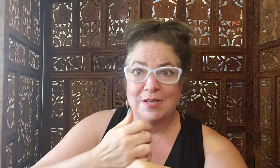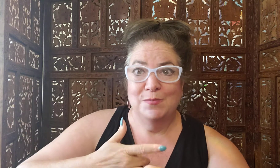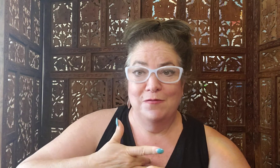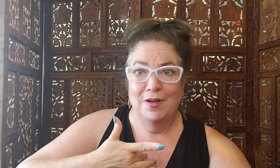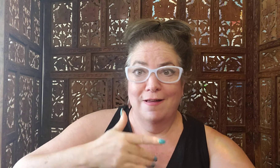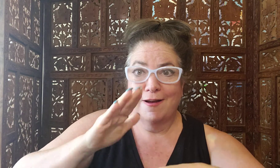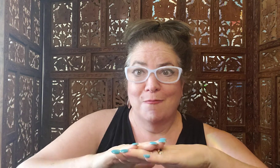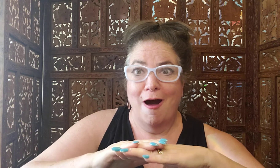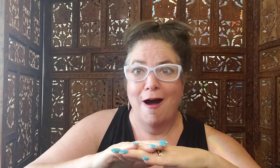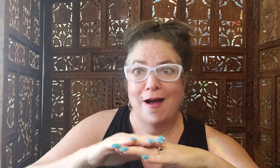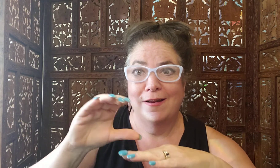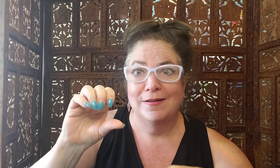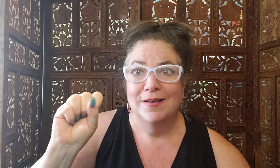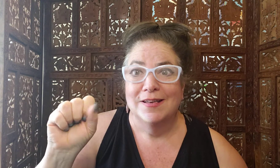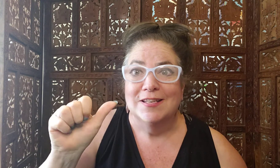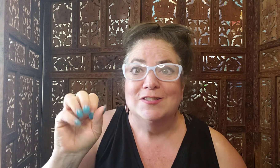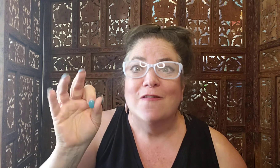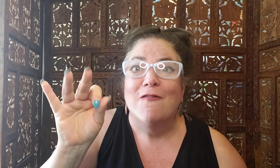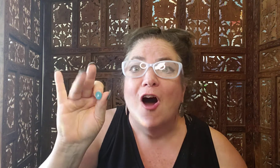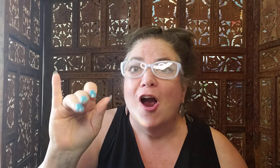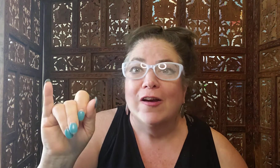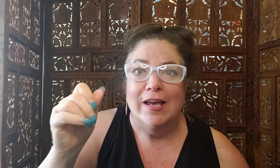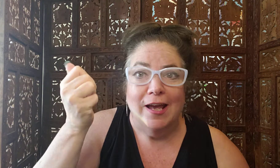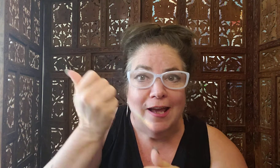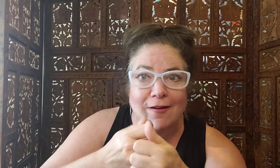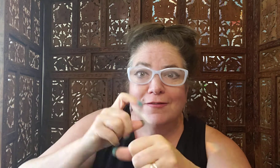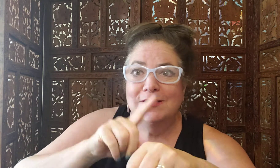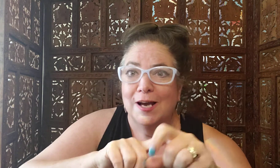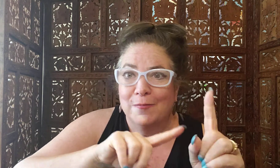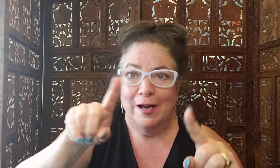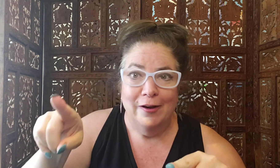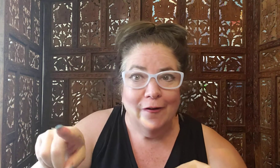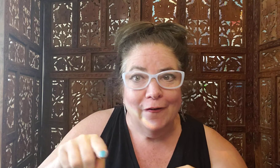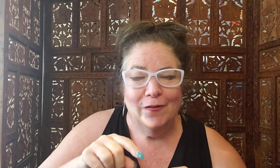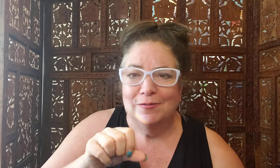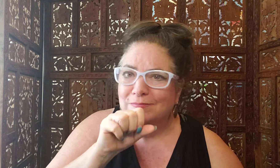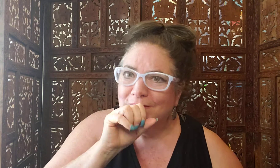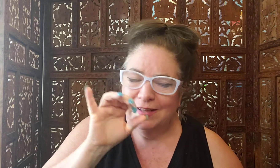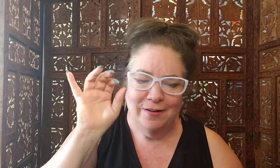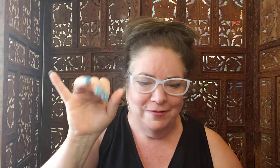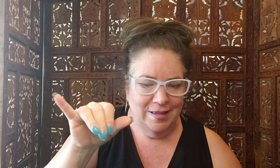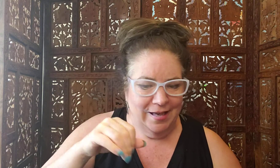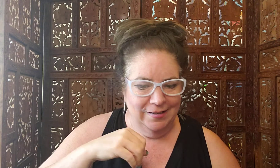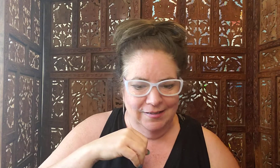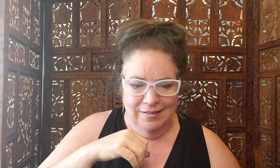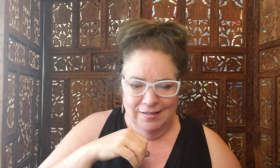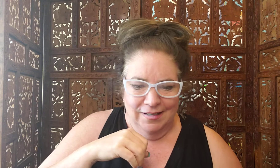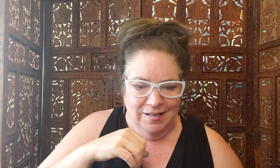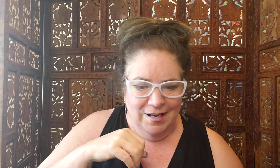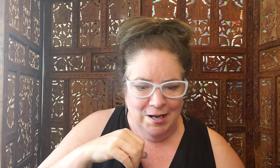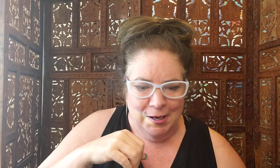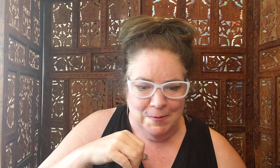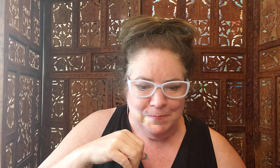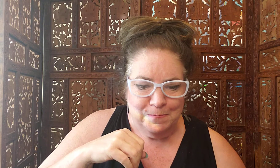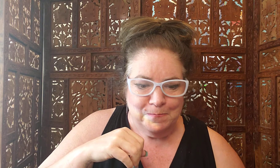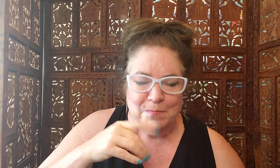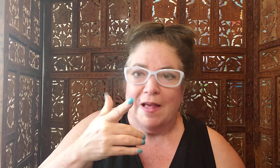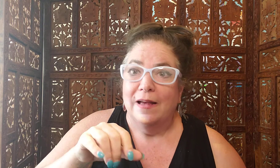makes me feel like I'm on safari every time I go. Love that. Um, I